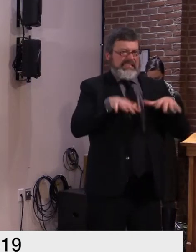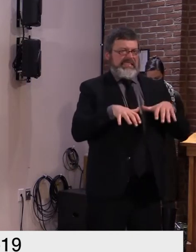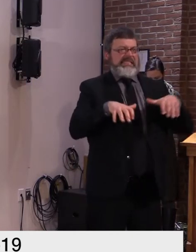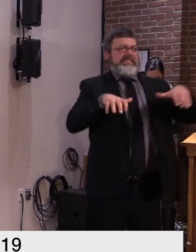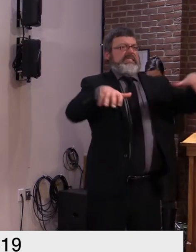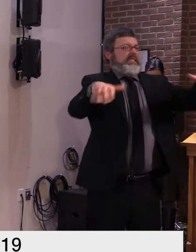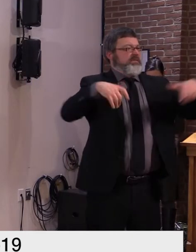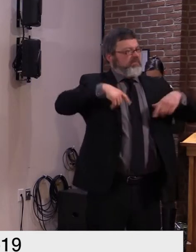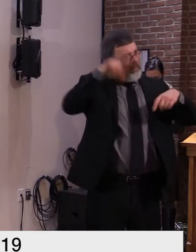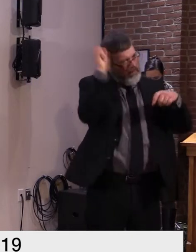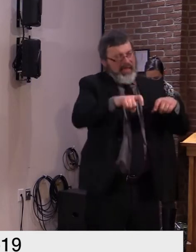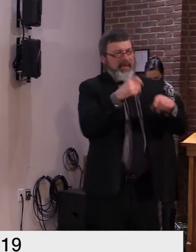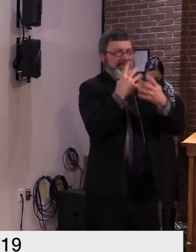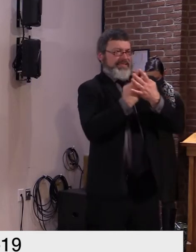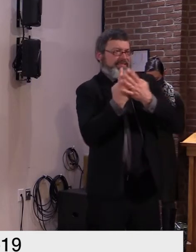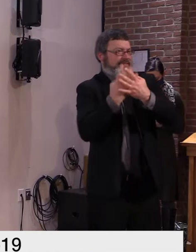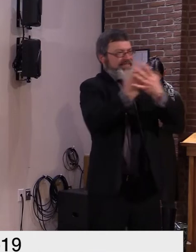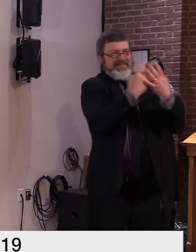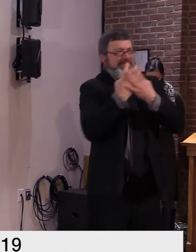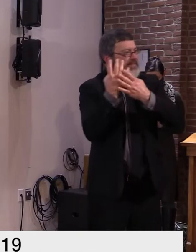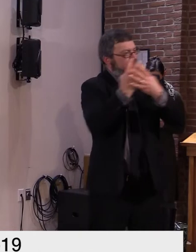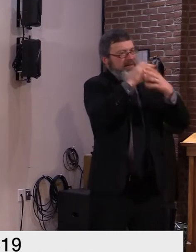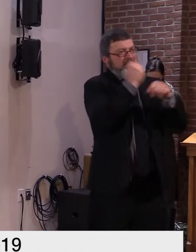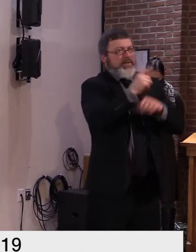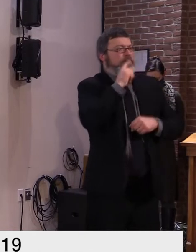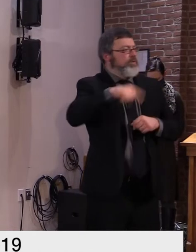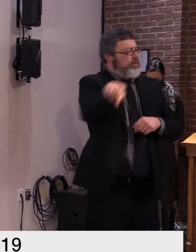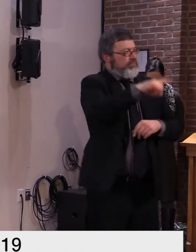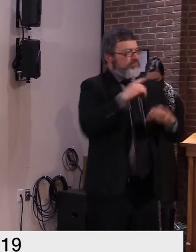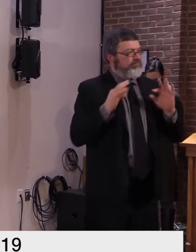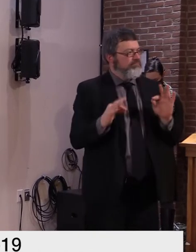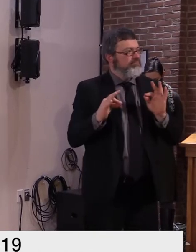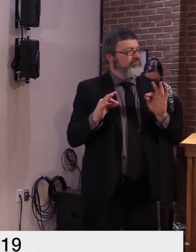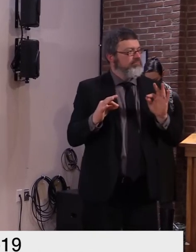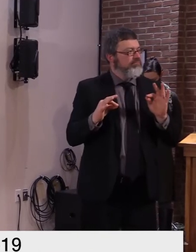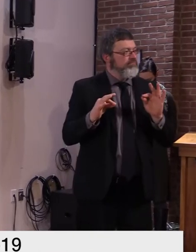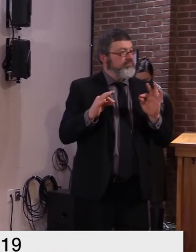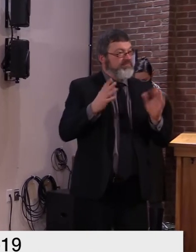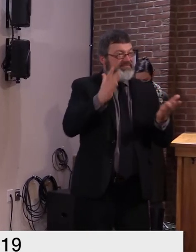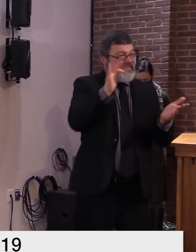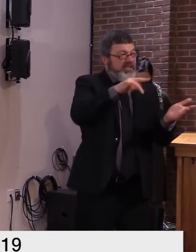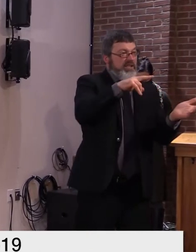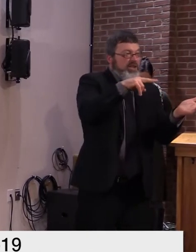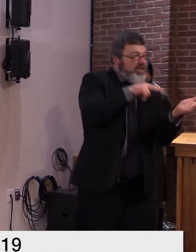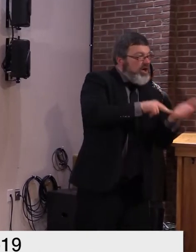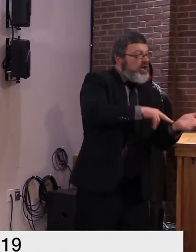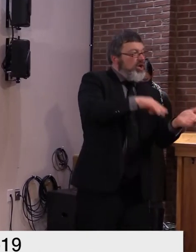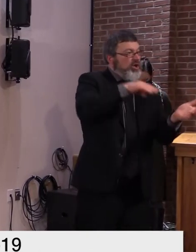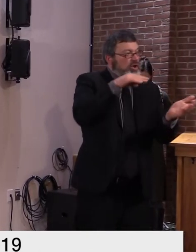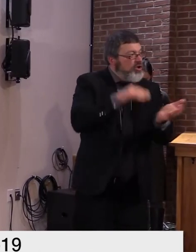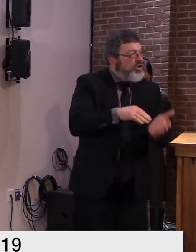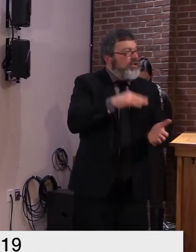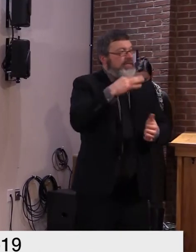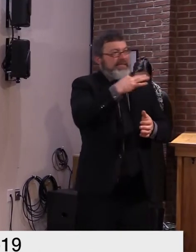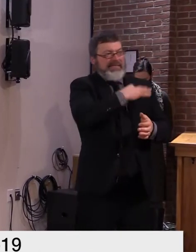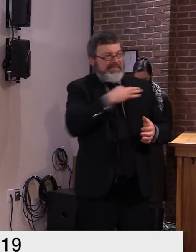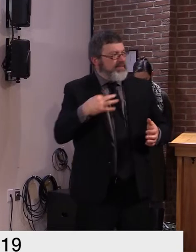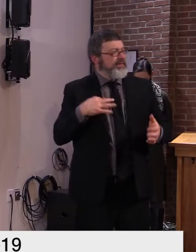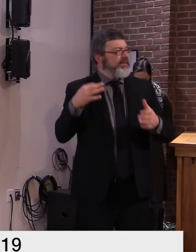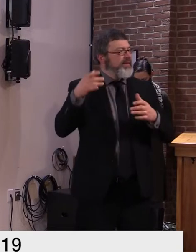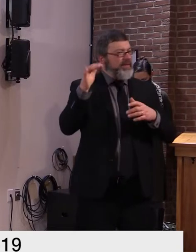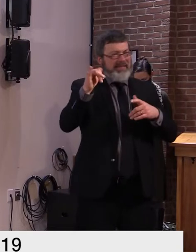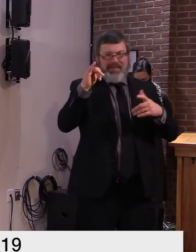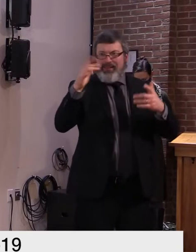so in order to accomplish our goal of more surveillance um and